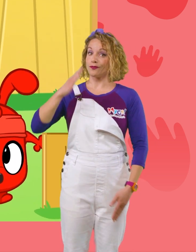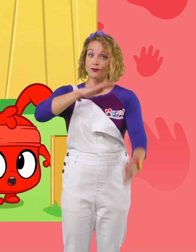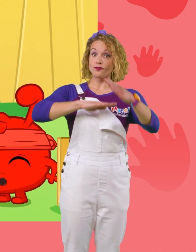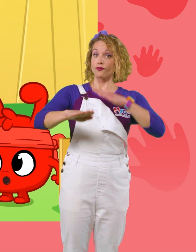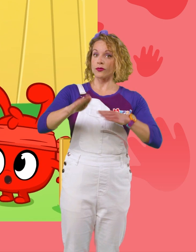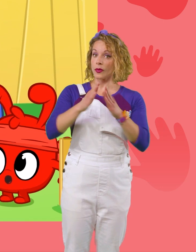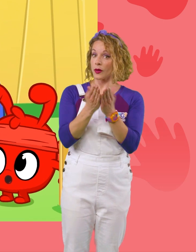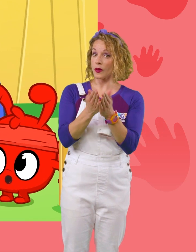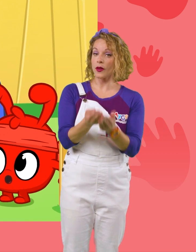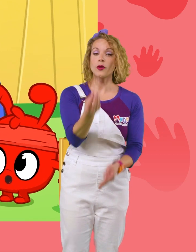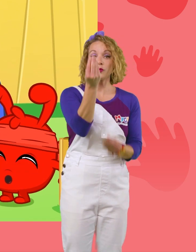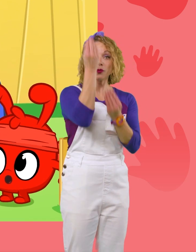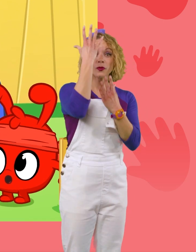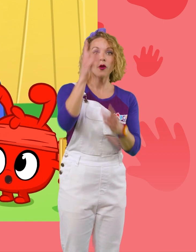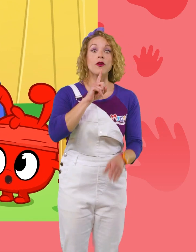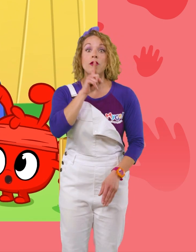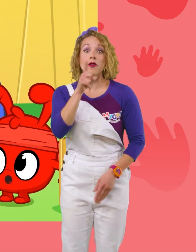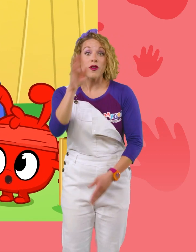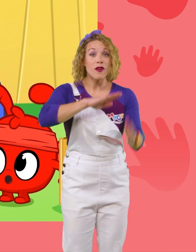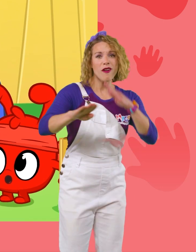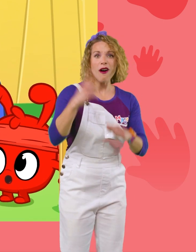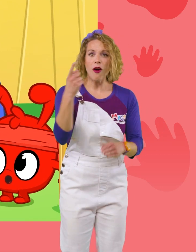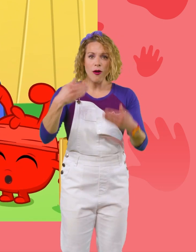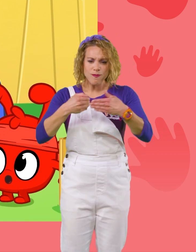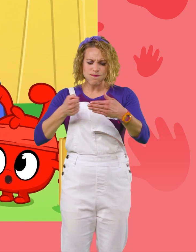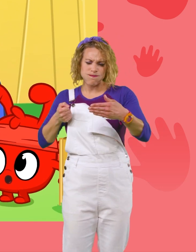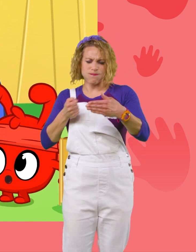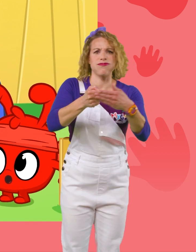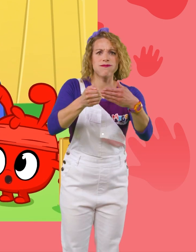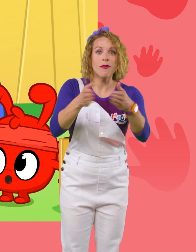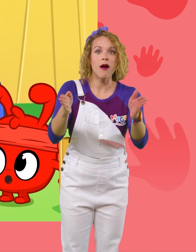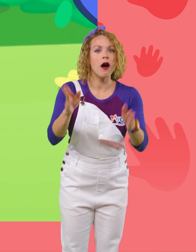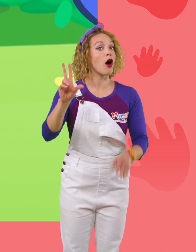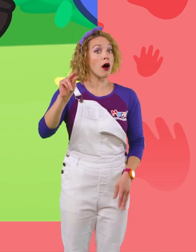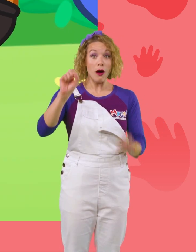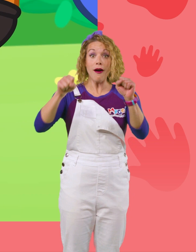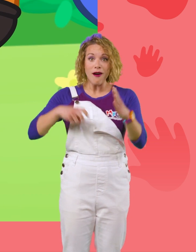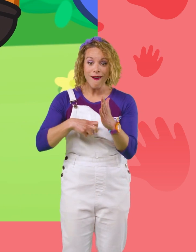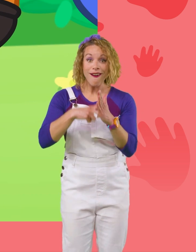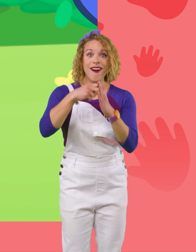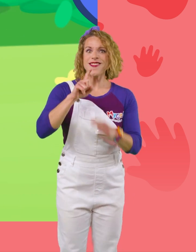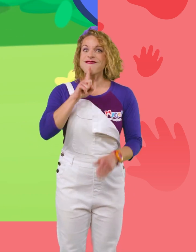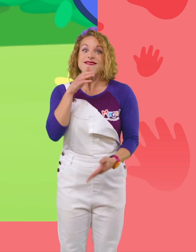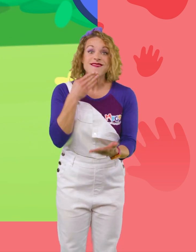manual says a real ninja can not only punch through a plank, but they can also climb really well.